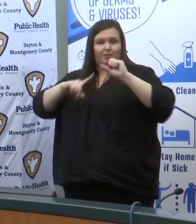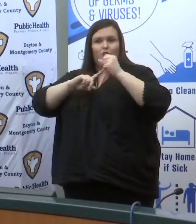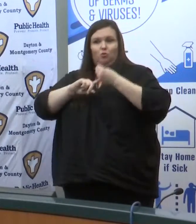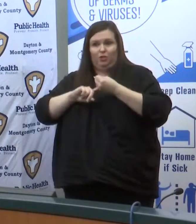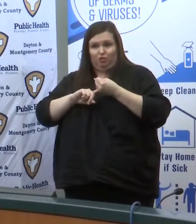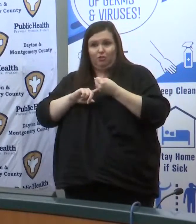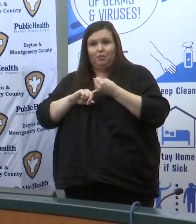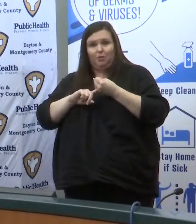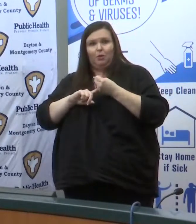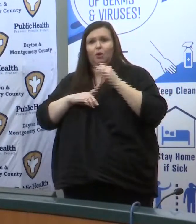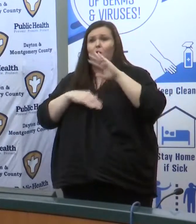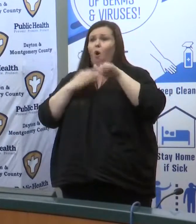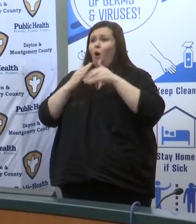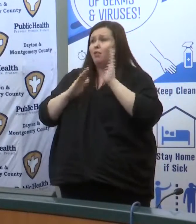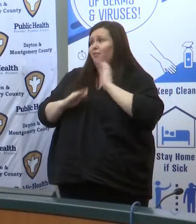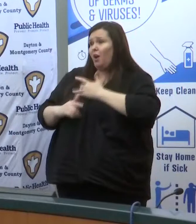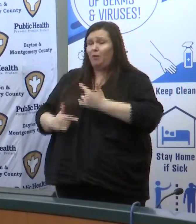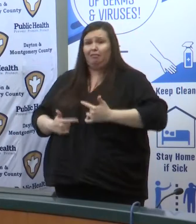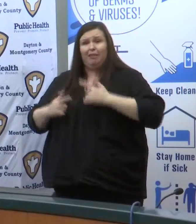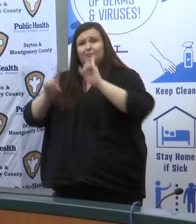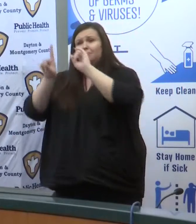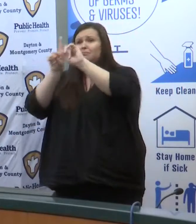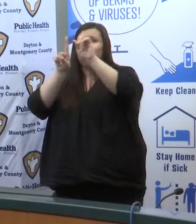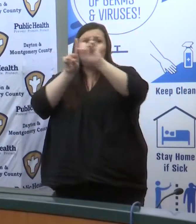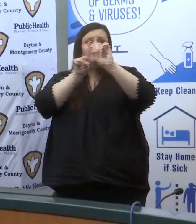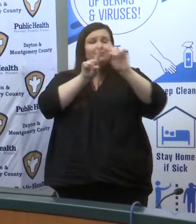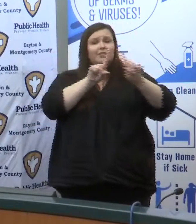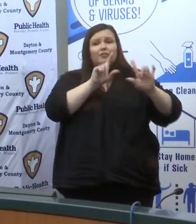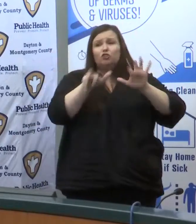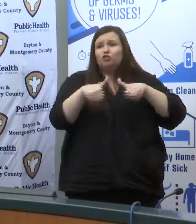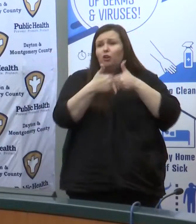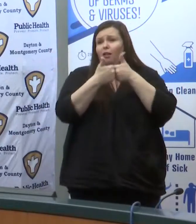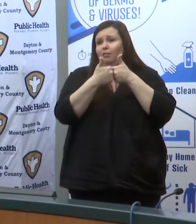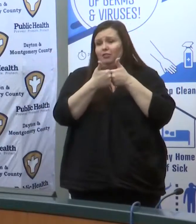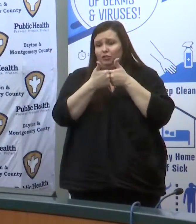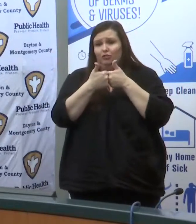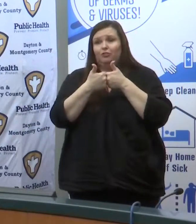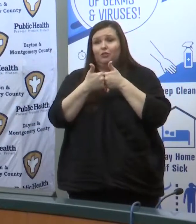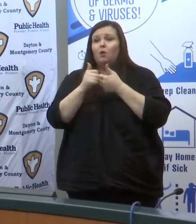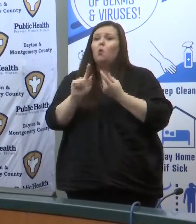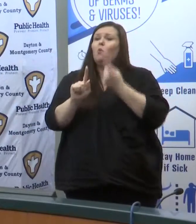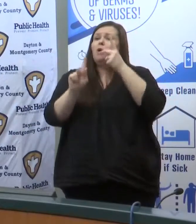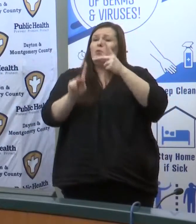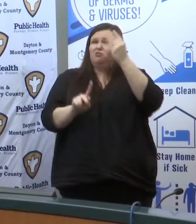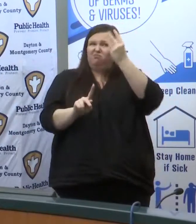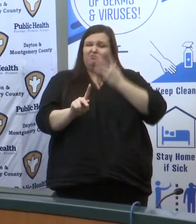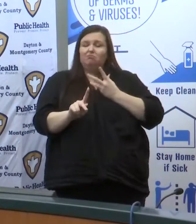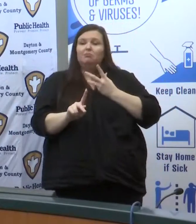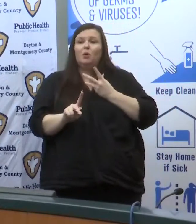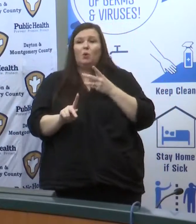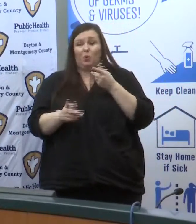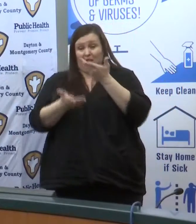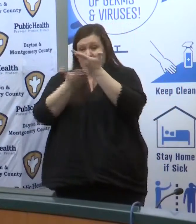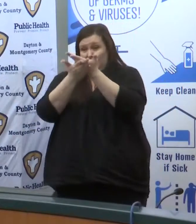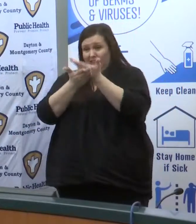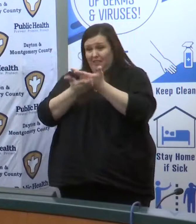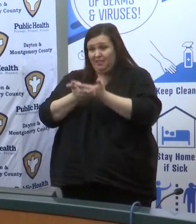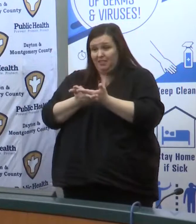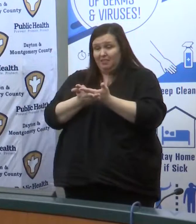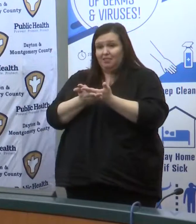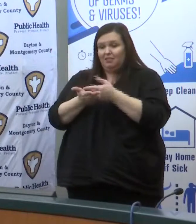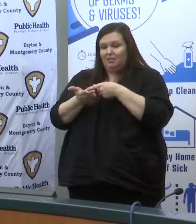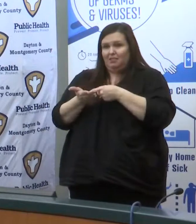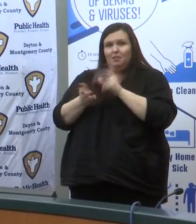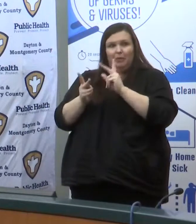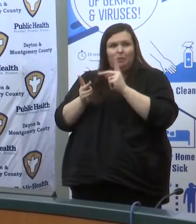circumstances with different challenges before us as one Greene County resident told me the evidence is mounting and no one can deny